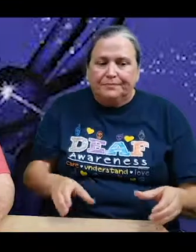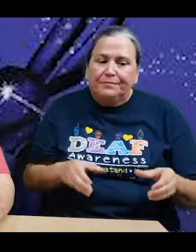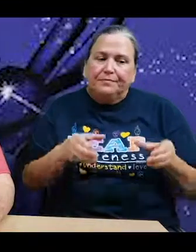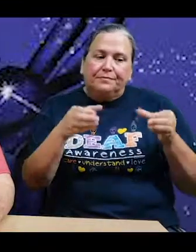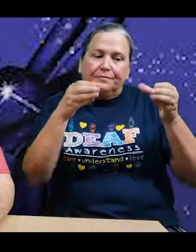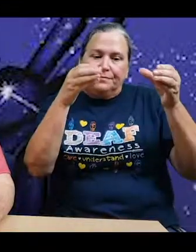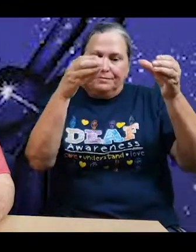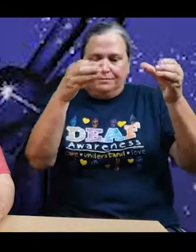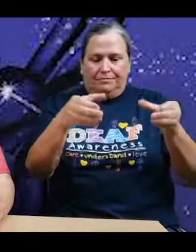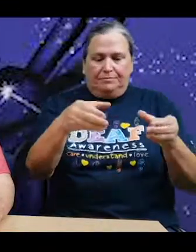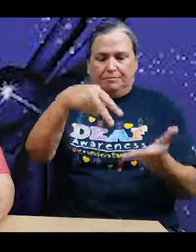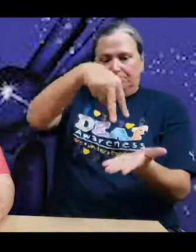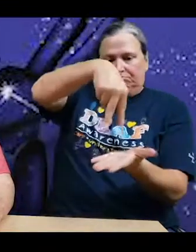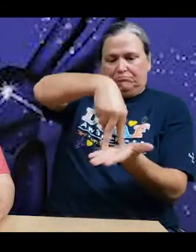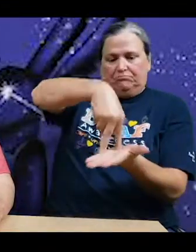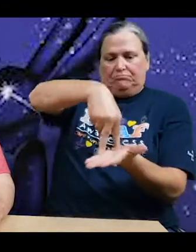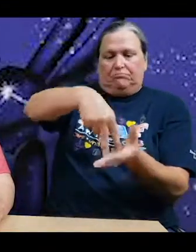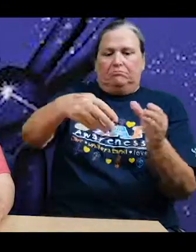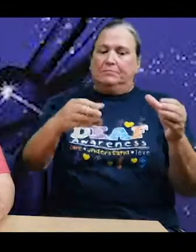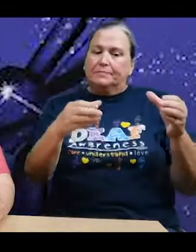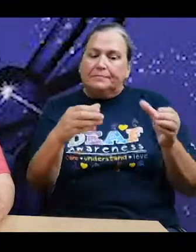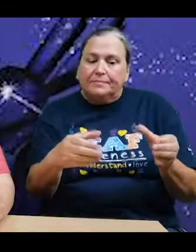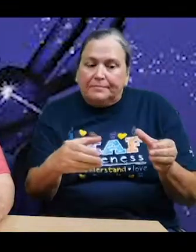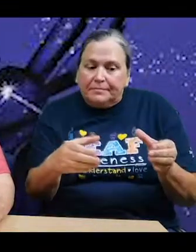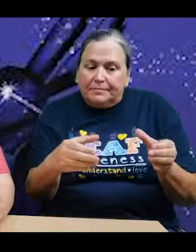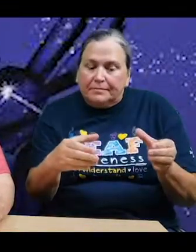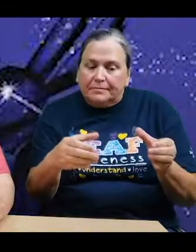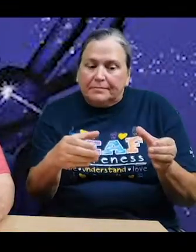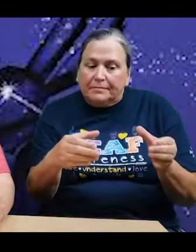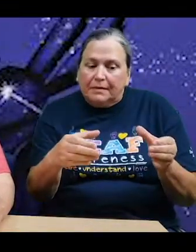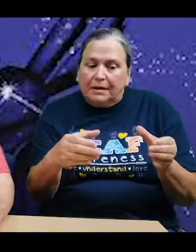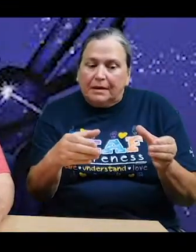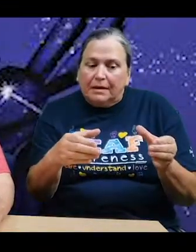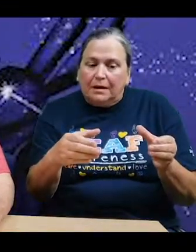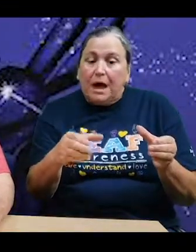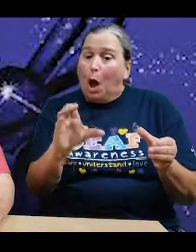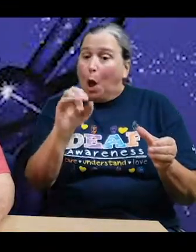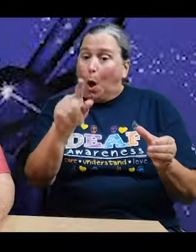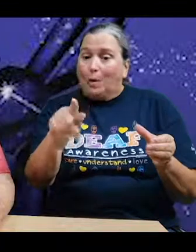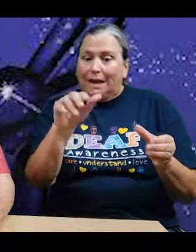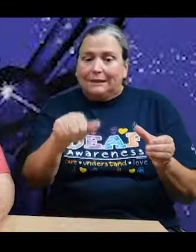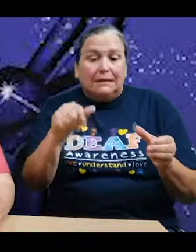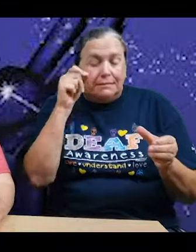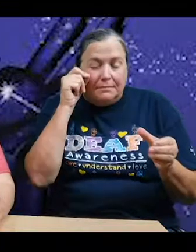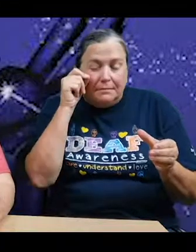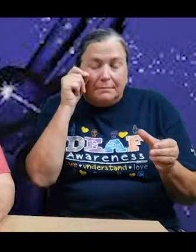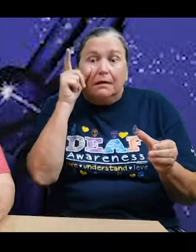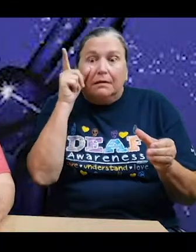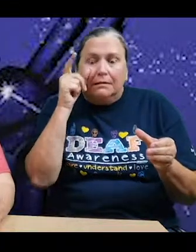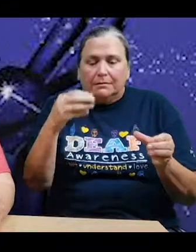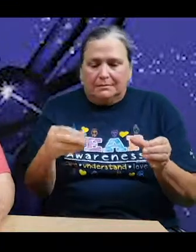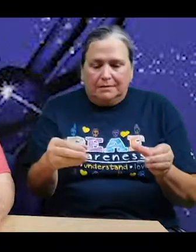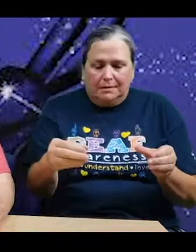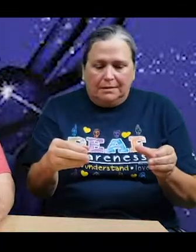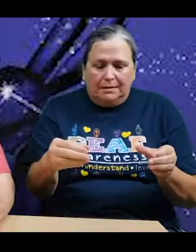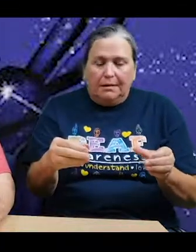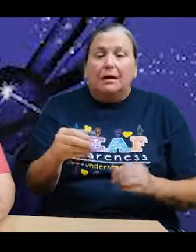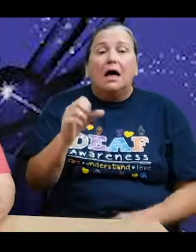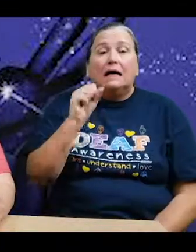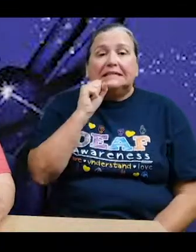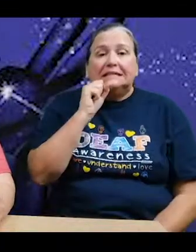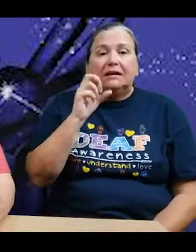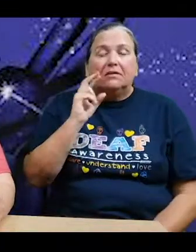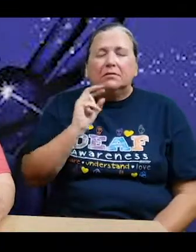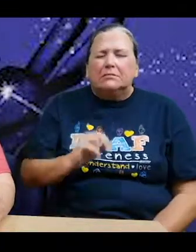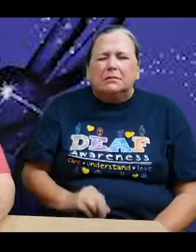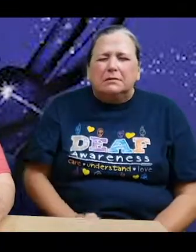he was standing straight like a soldier at the end of the bed. All right, now you can open them. Sarah Ruth